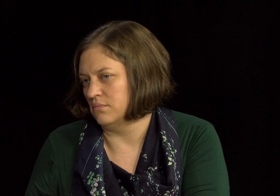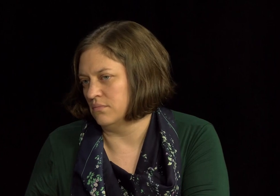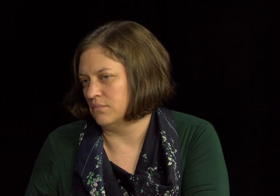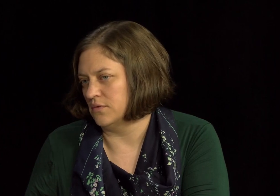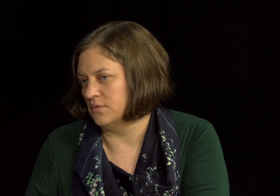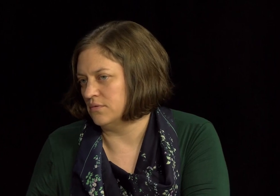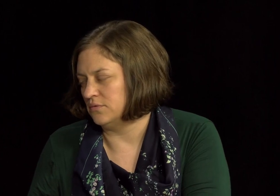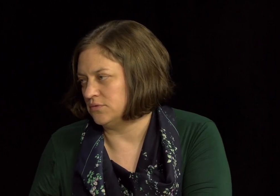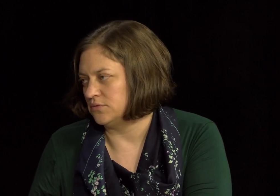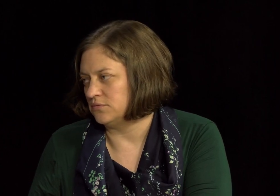access.